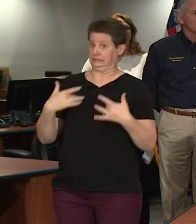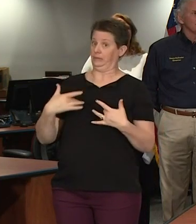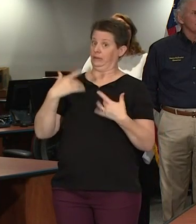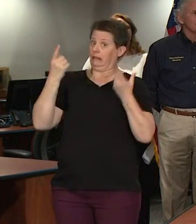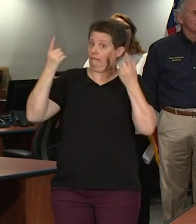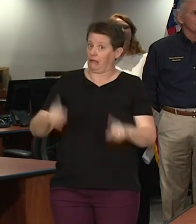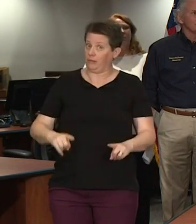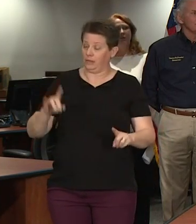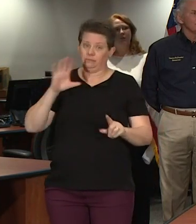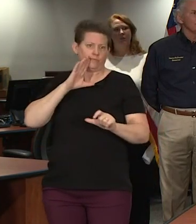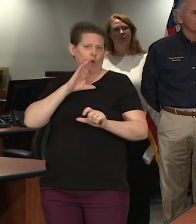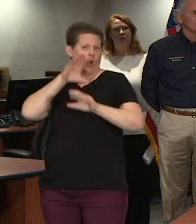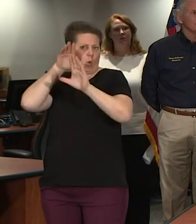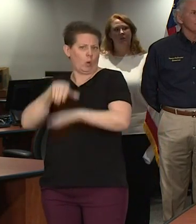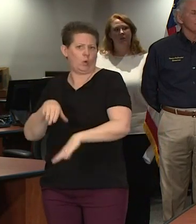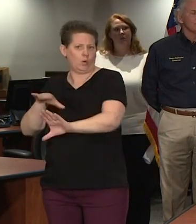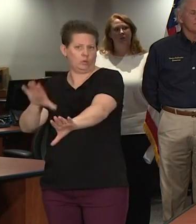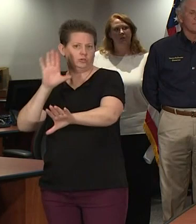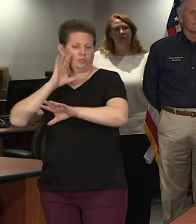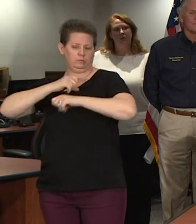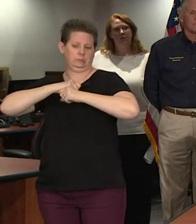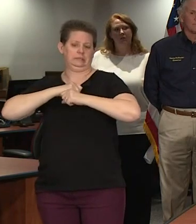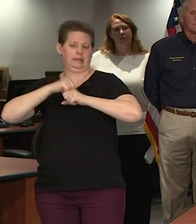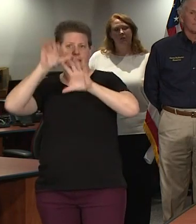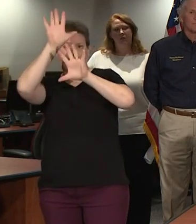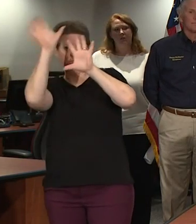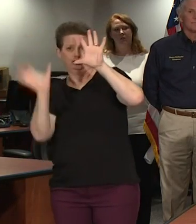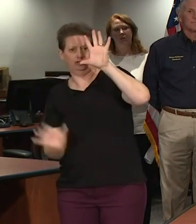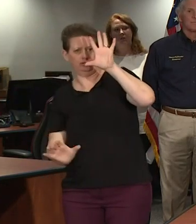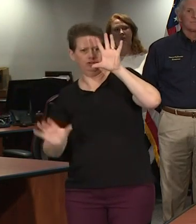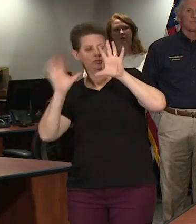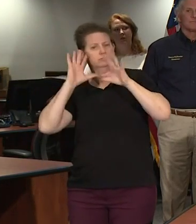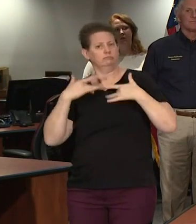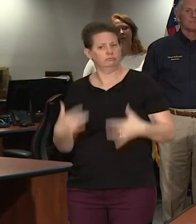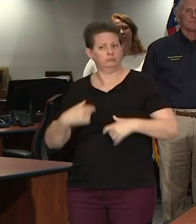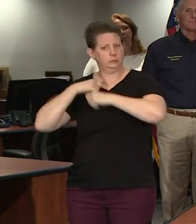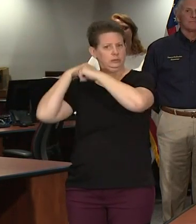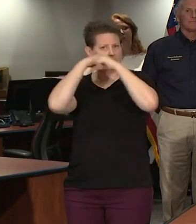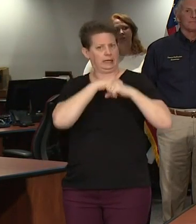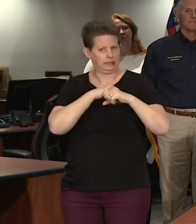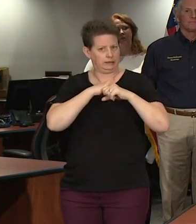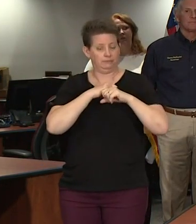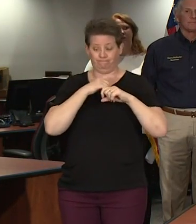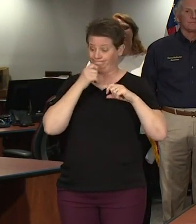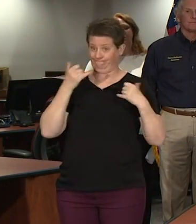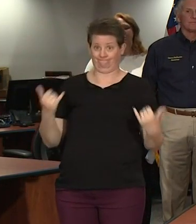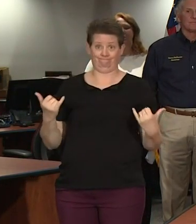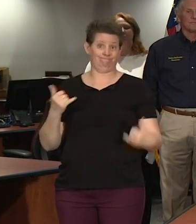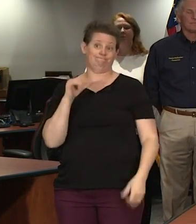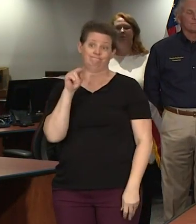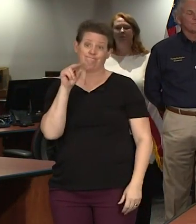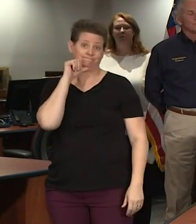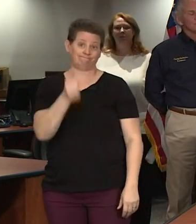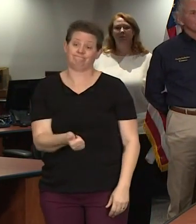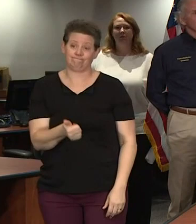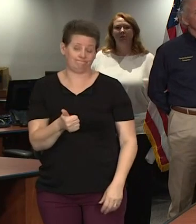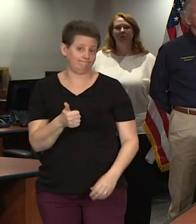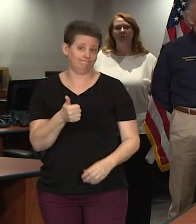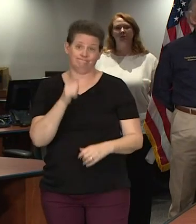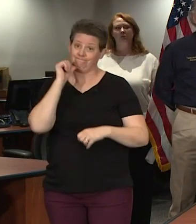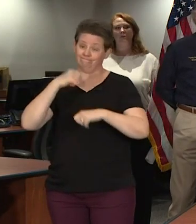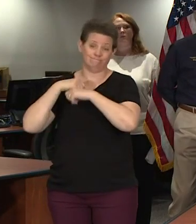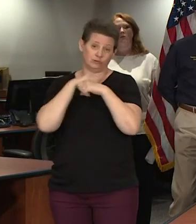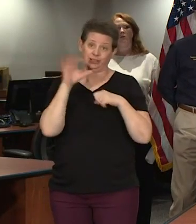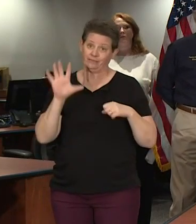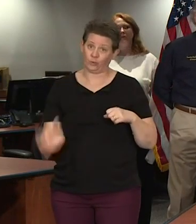the immediate beach, the coastal areas, from getting significant tornadoes. Not this time around. And also the fact